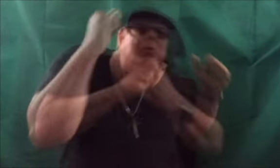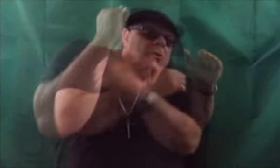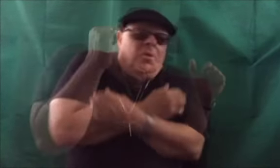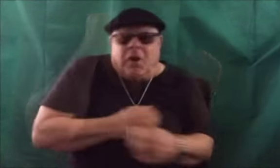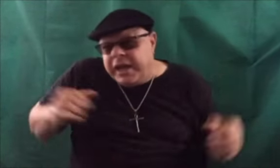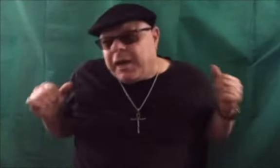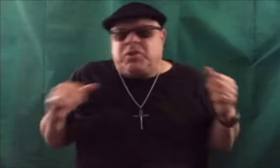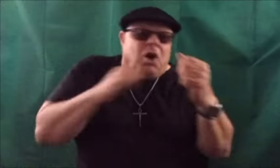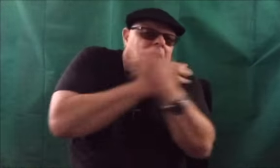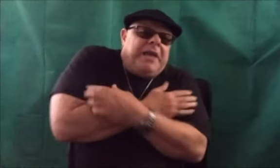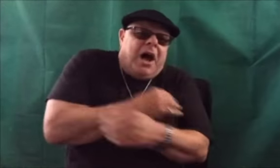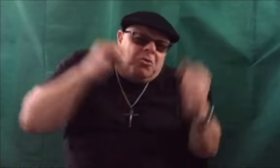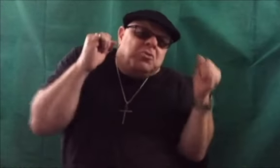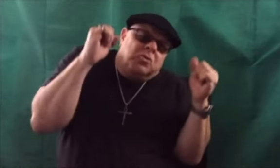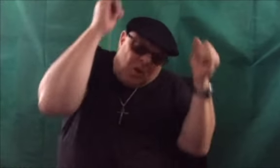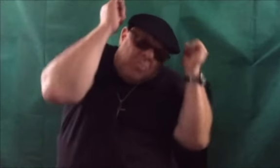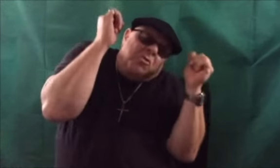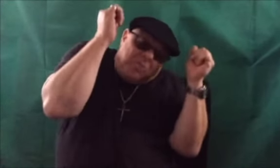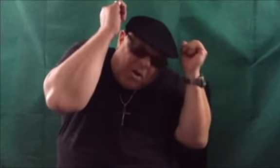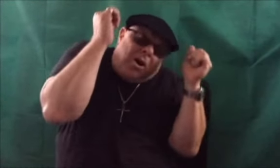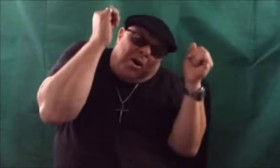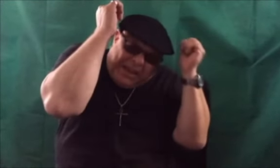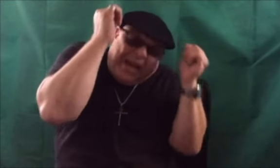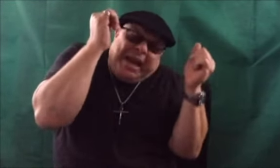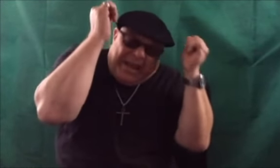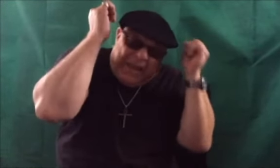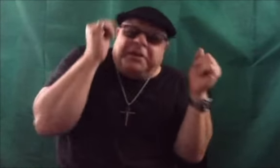Oh, here comes the hook now. Oh, yeah. Give it.